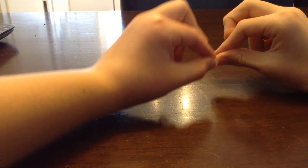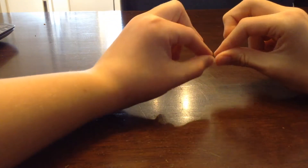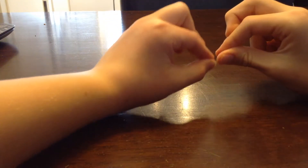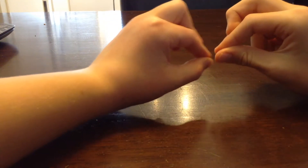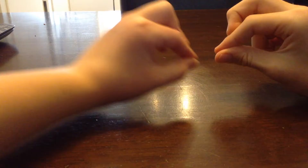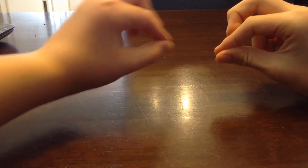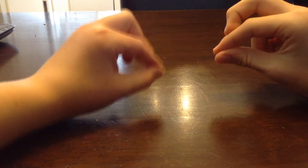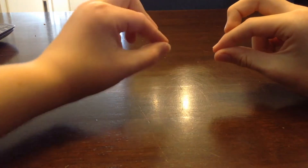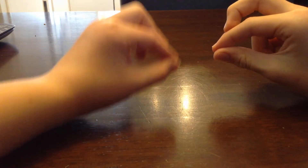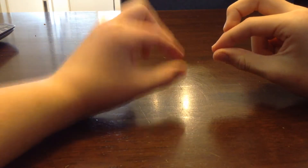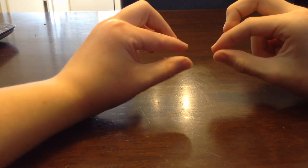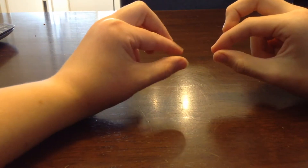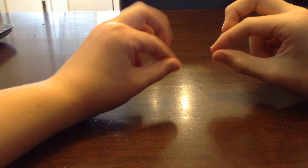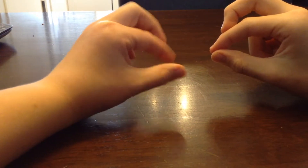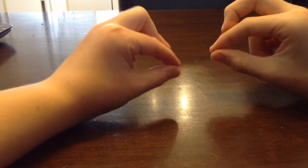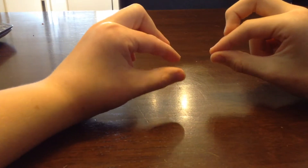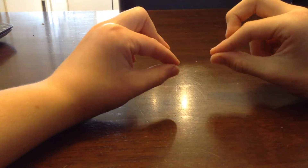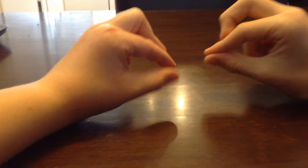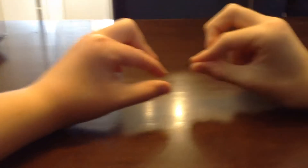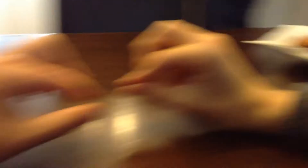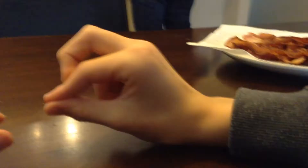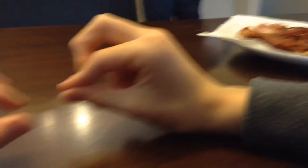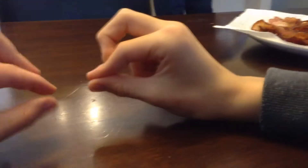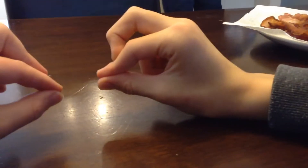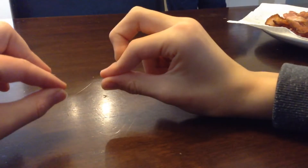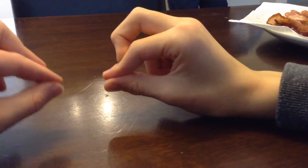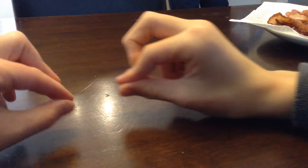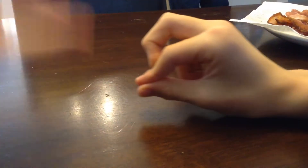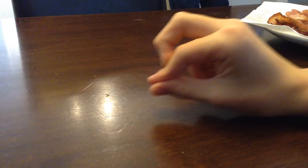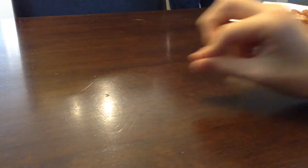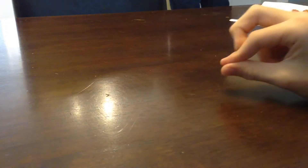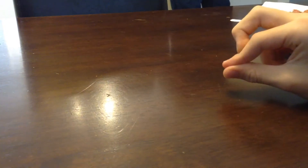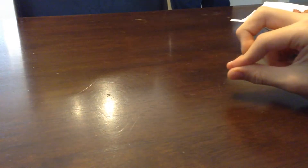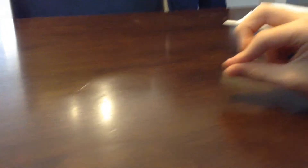Try it. Try it. Don't say someone then. Someone. John Cena!